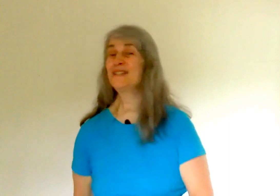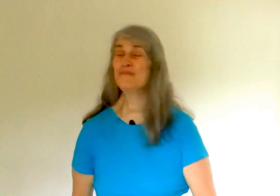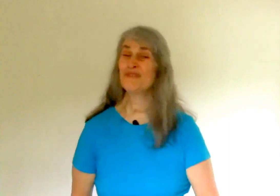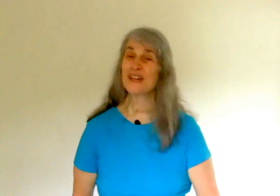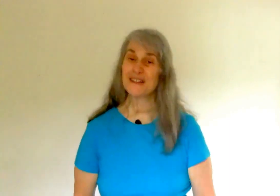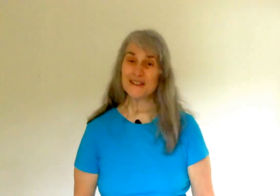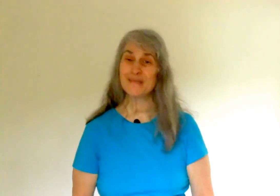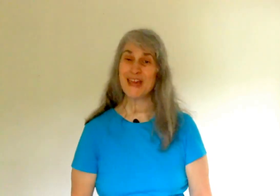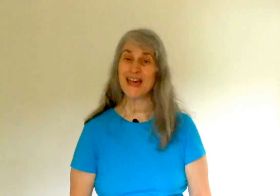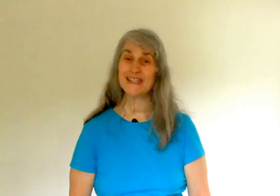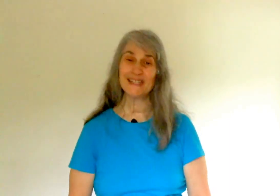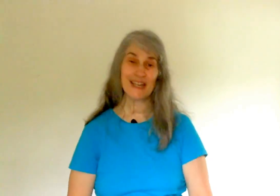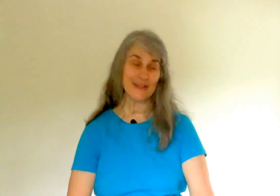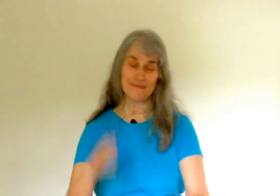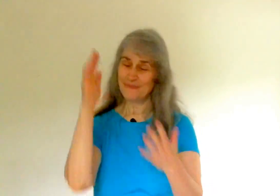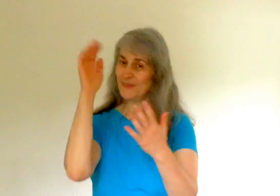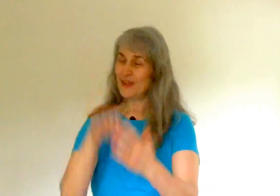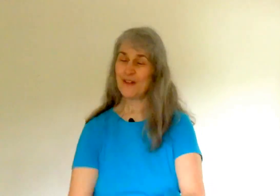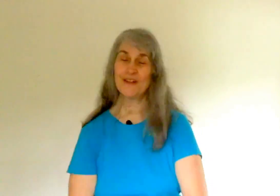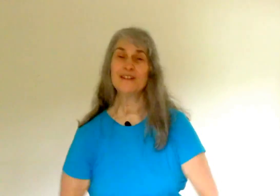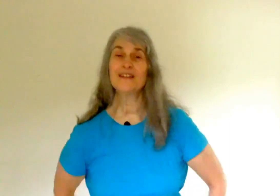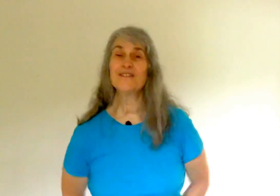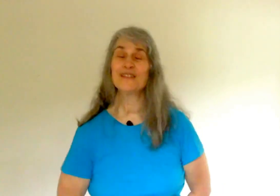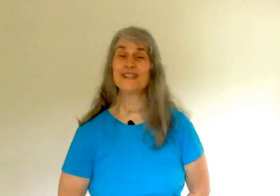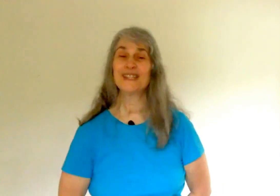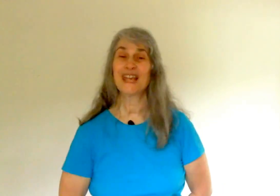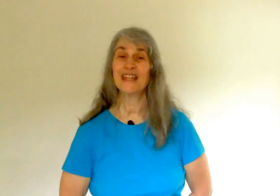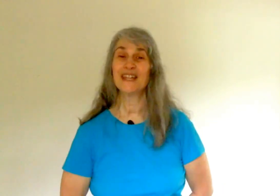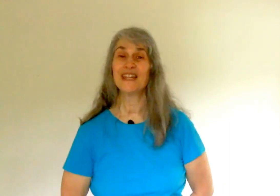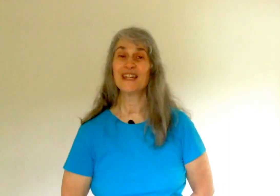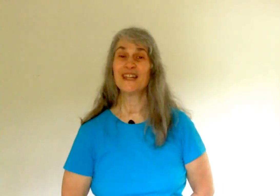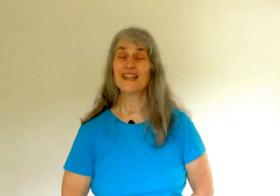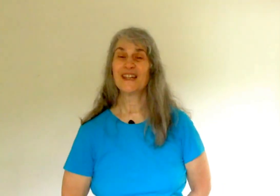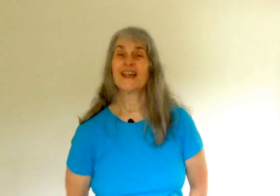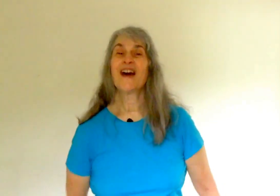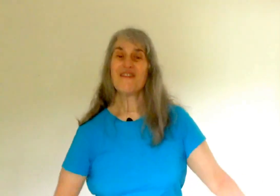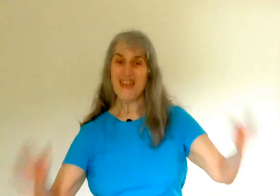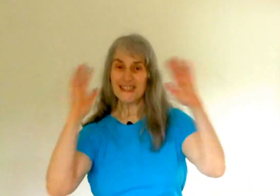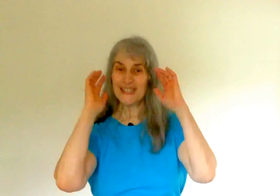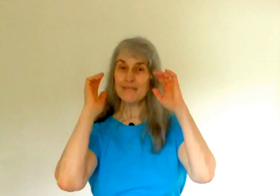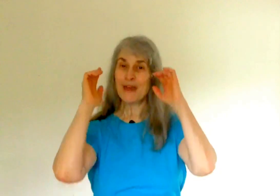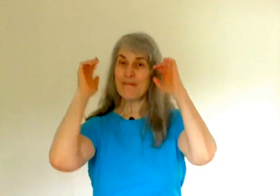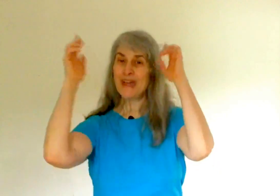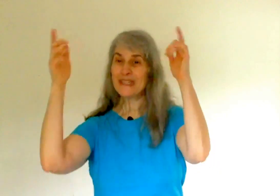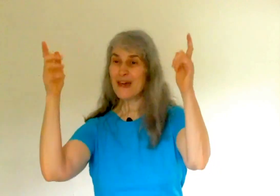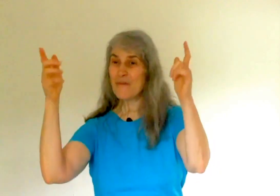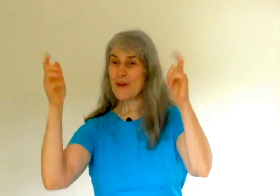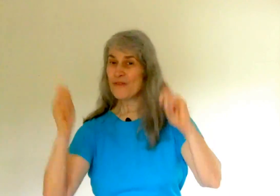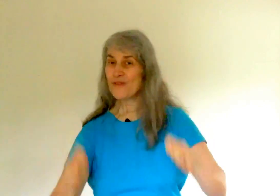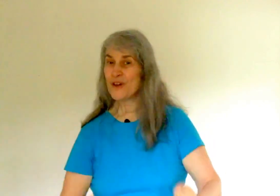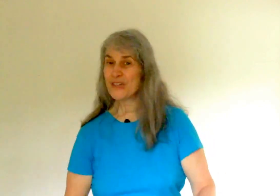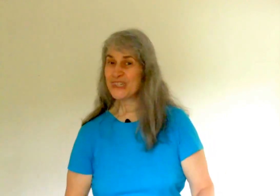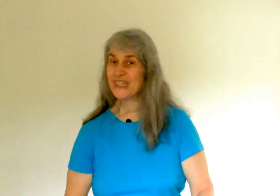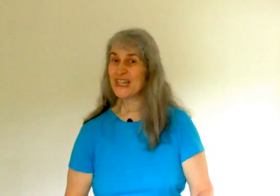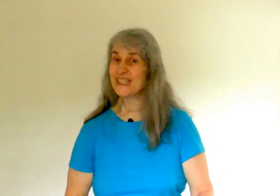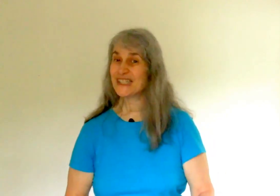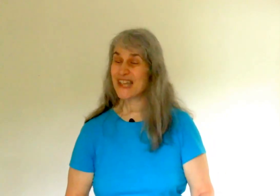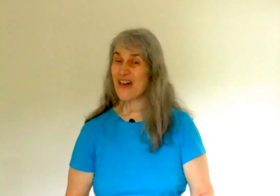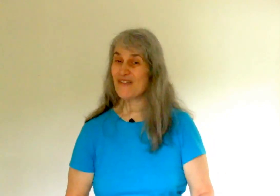do before I close my eyes at night, I write another list of ten. That's just my mind up for focusing on stuff